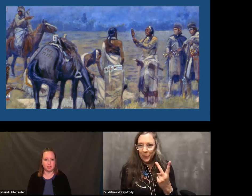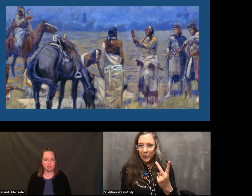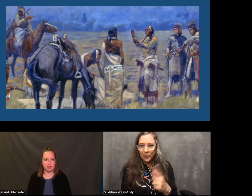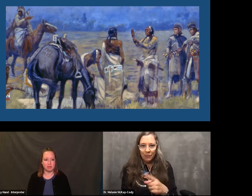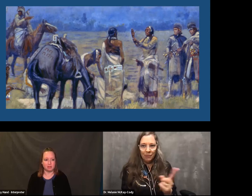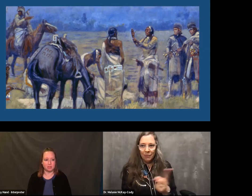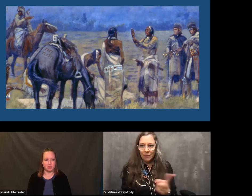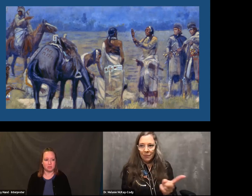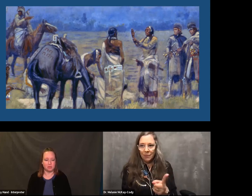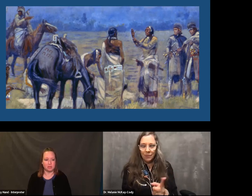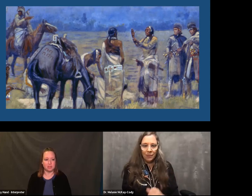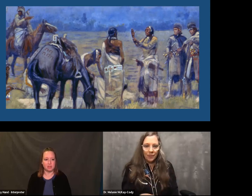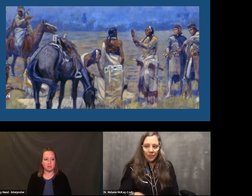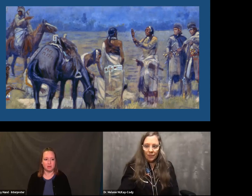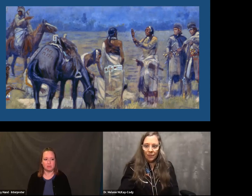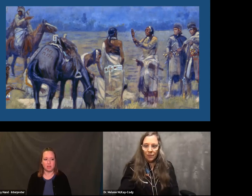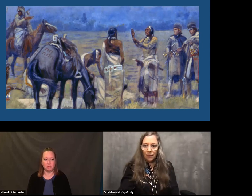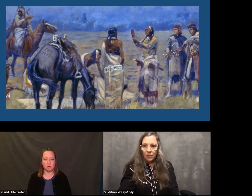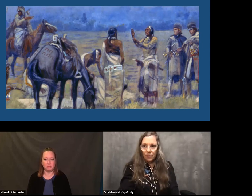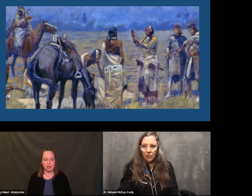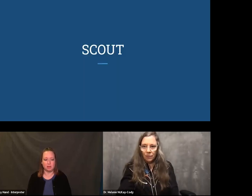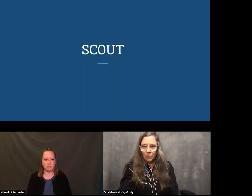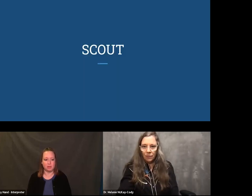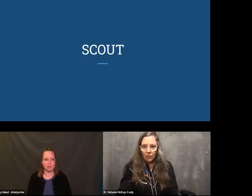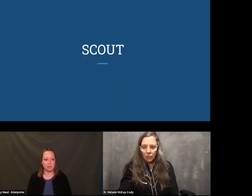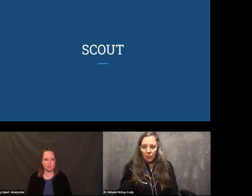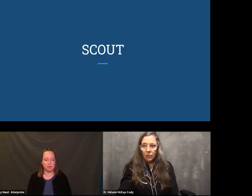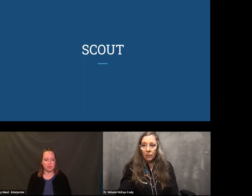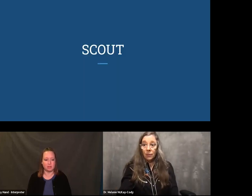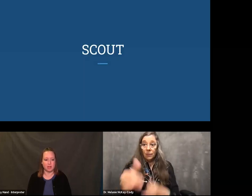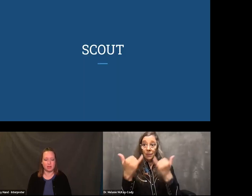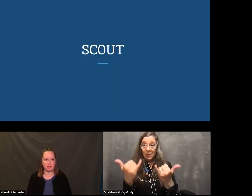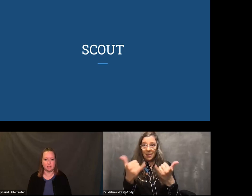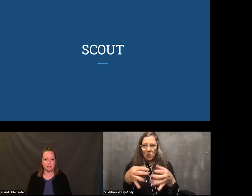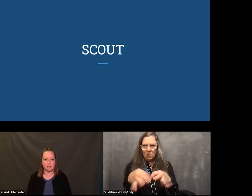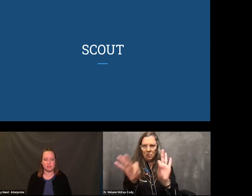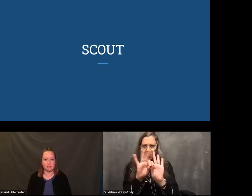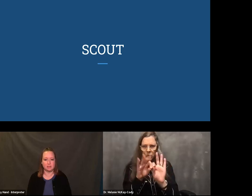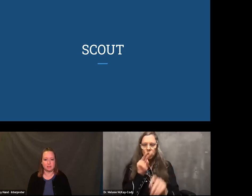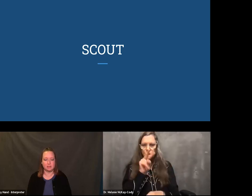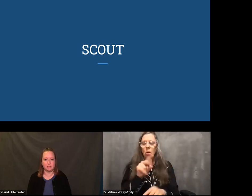But there's something else, too. You can see the one who's on horseback with this V sign.